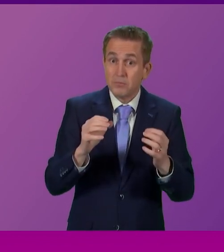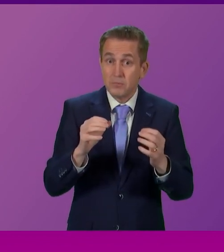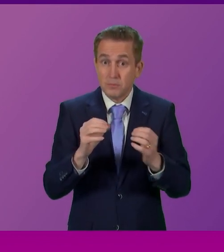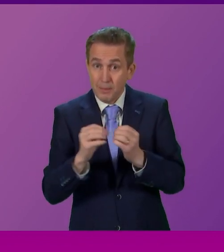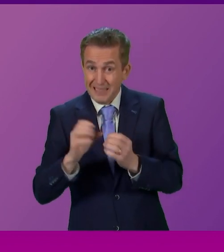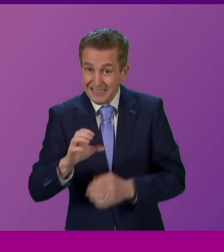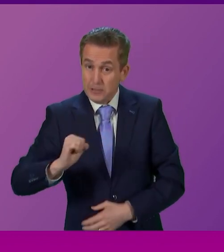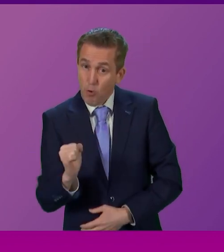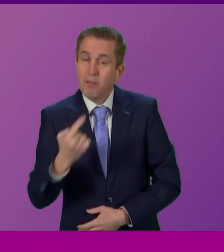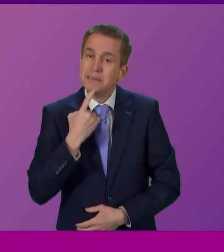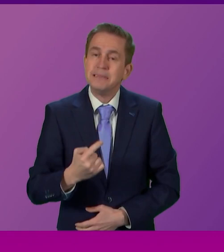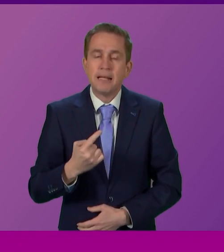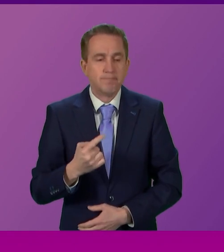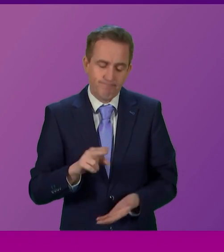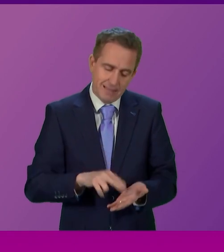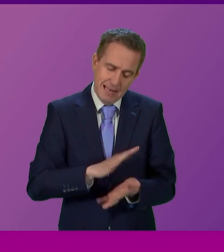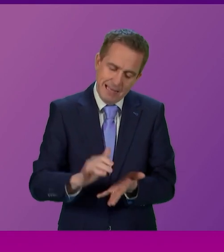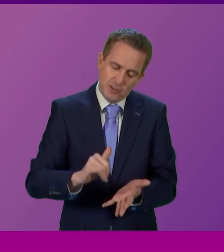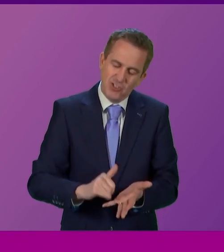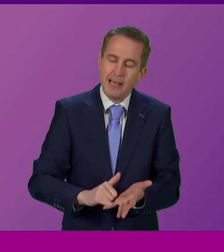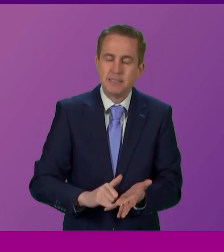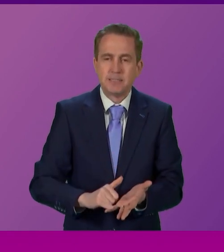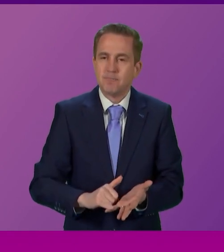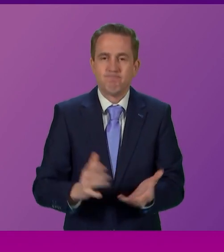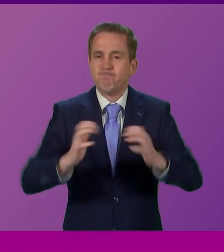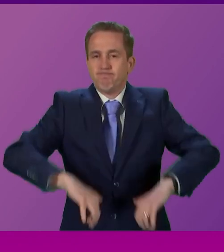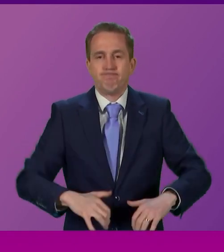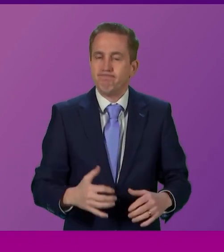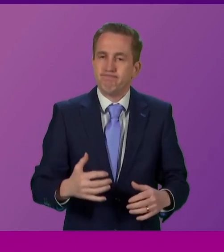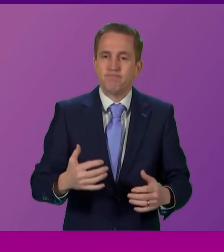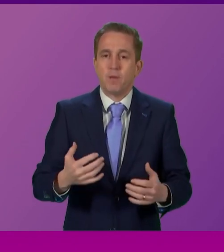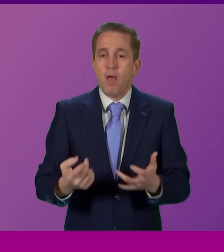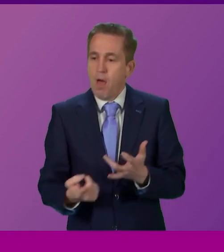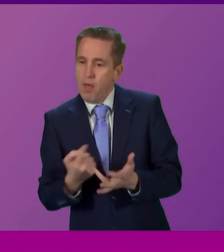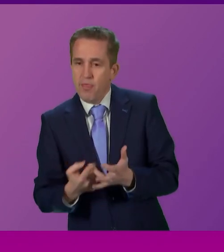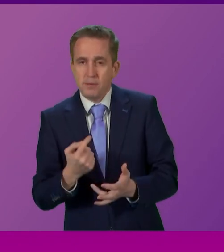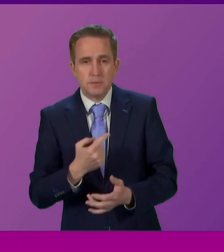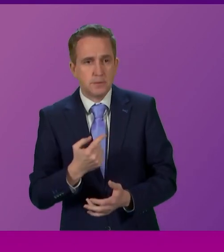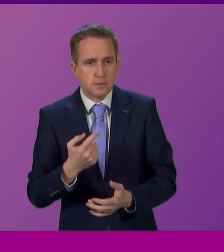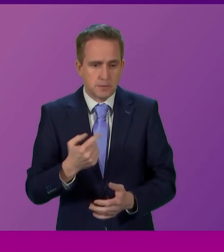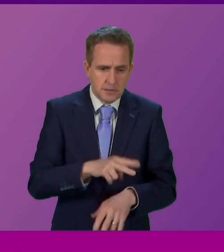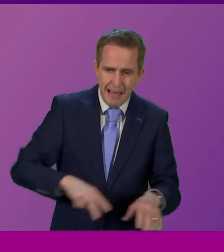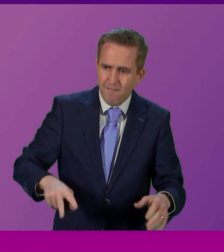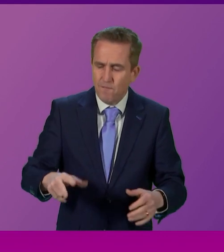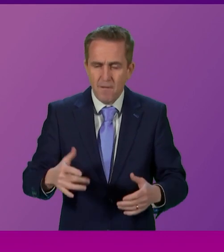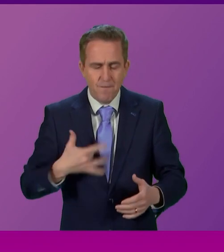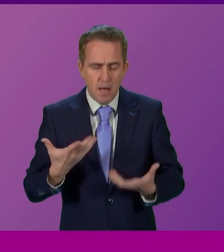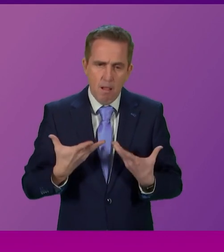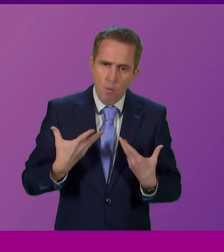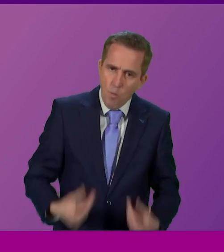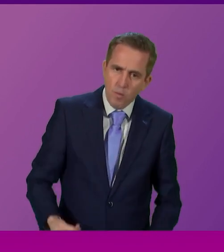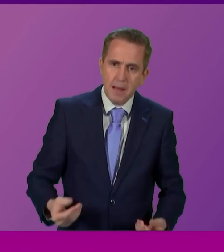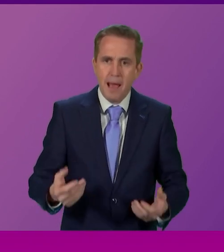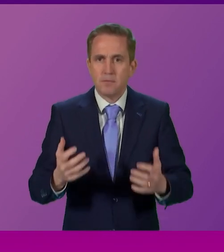is broken. Members telling me they're exhausted, burnt out, considering their futures, many parts of the NHS collapsing.